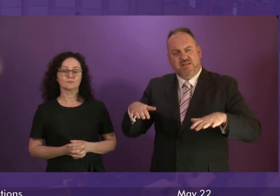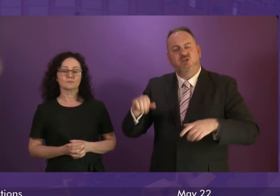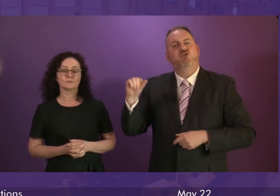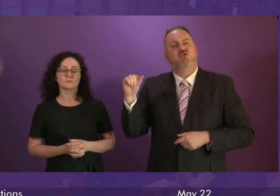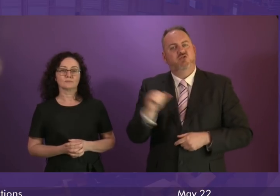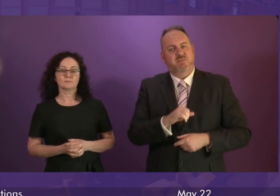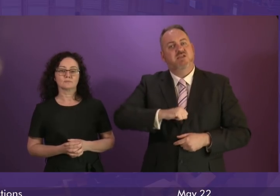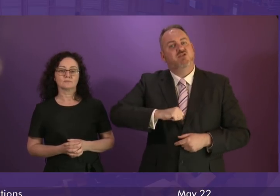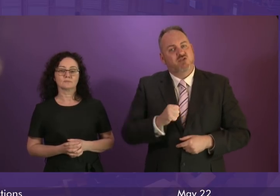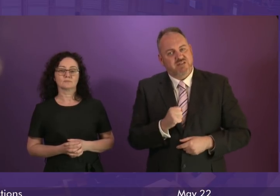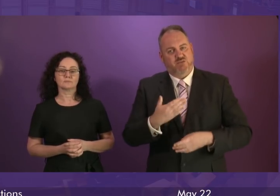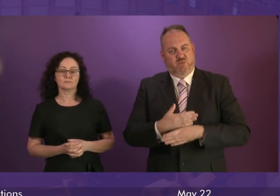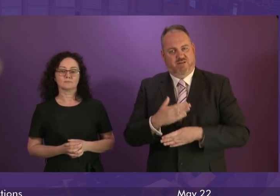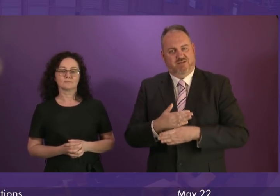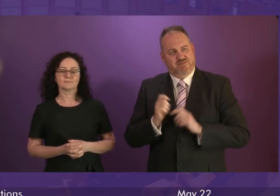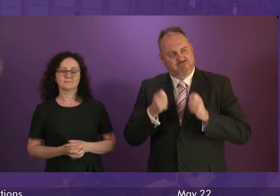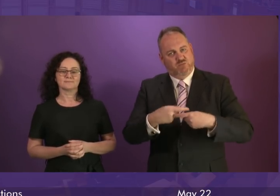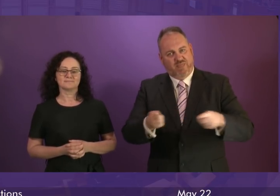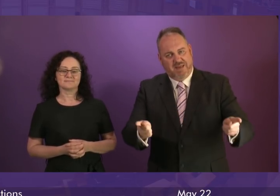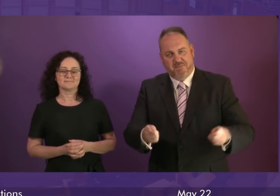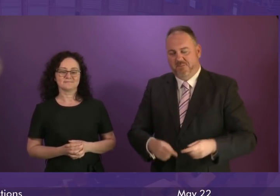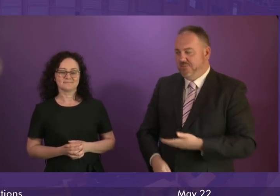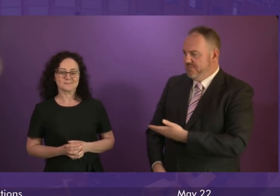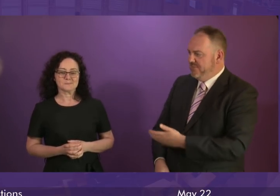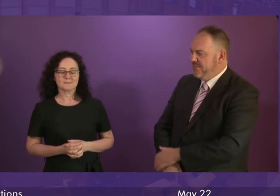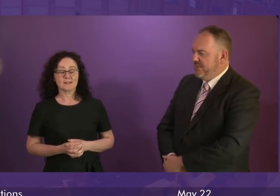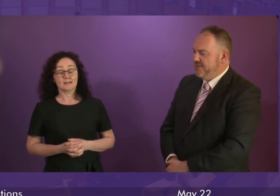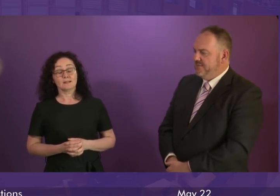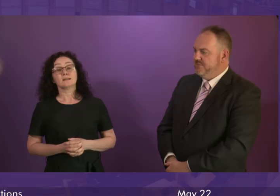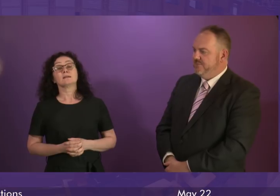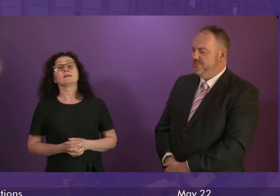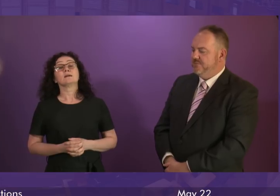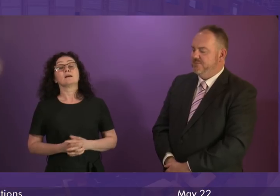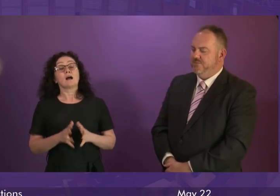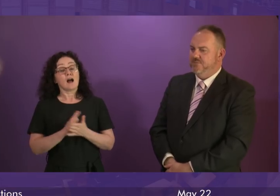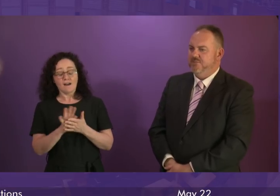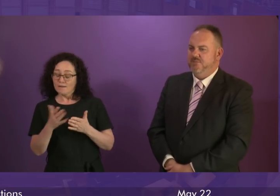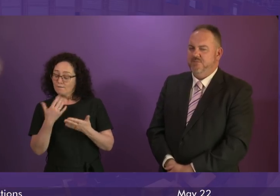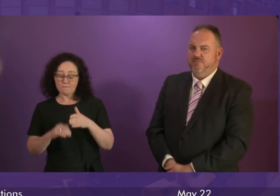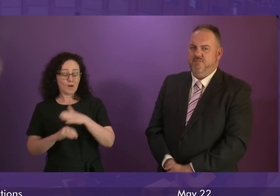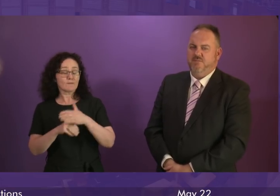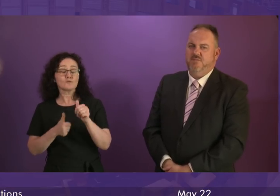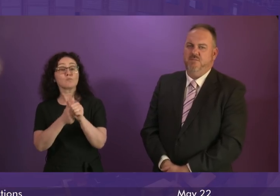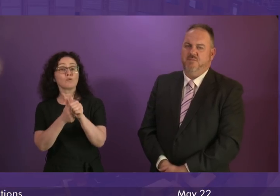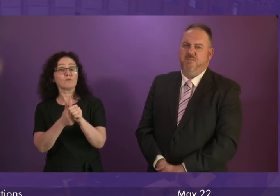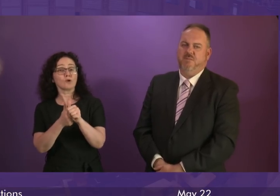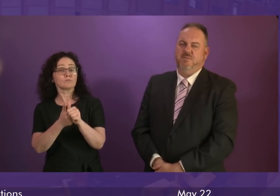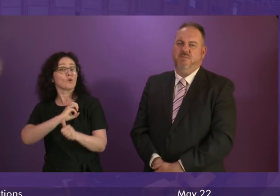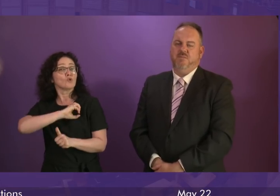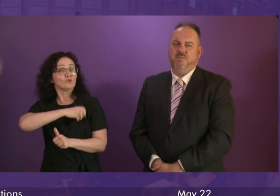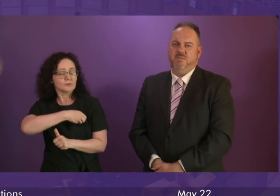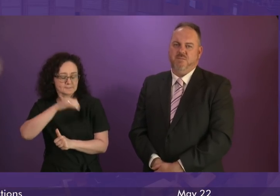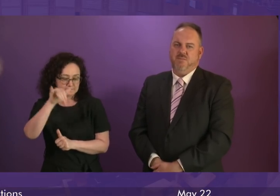workers in Scotland. First Minister. I fully support the trade unions in the campaign